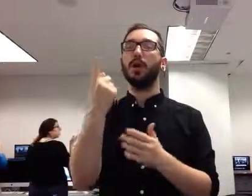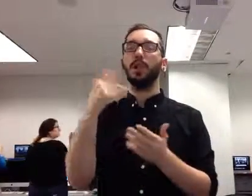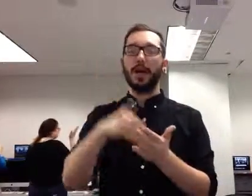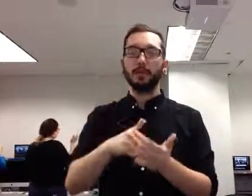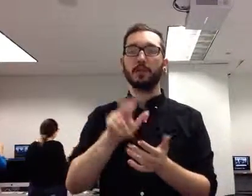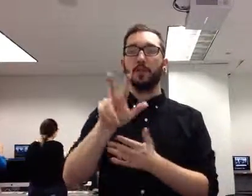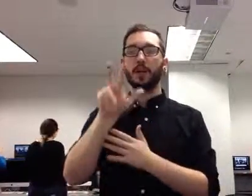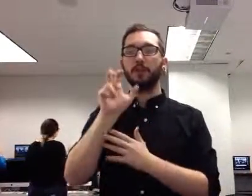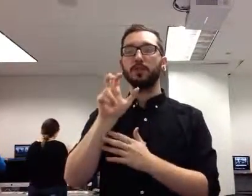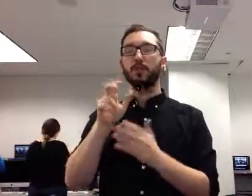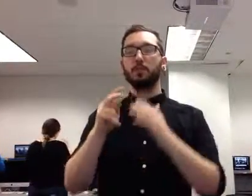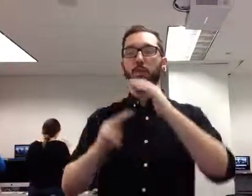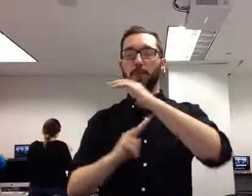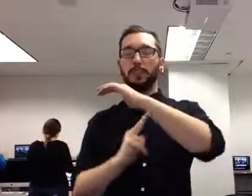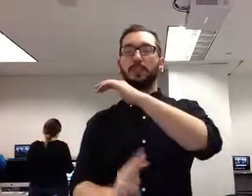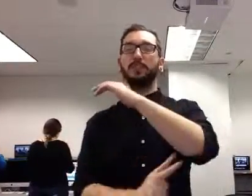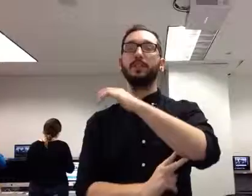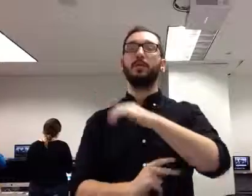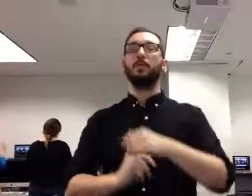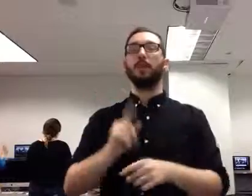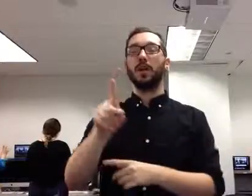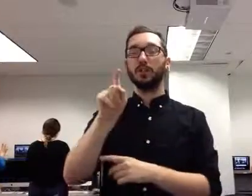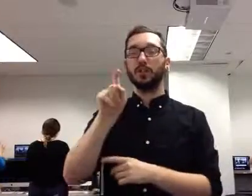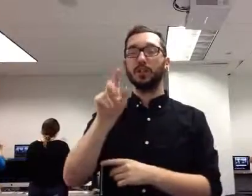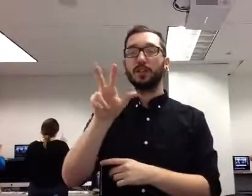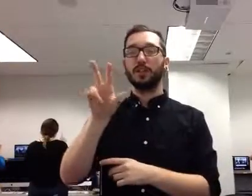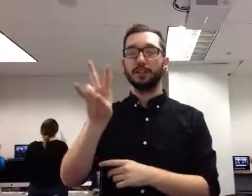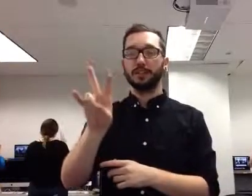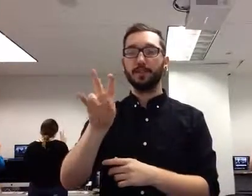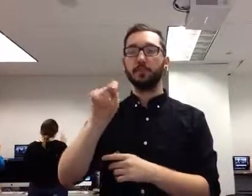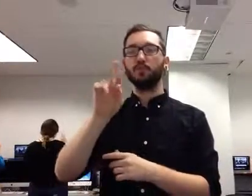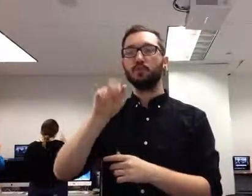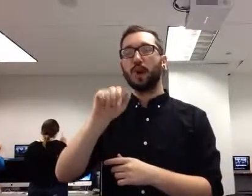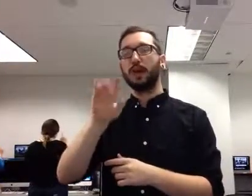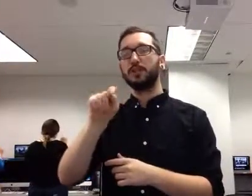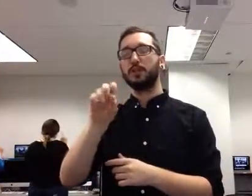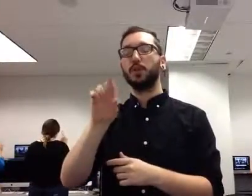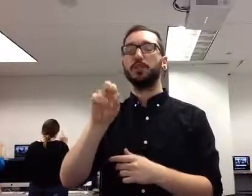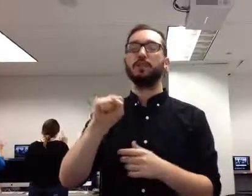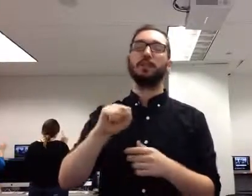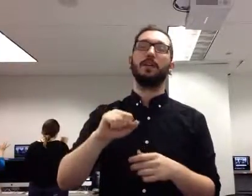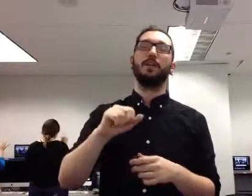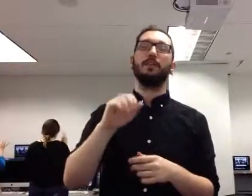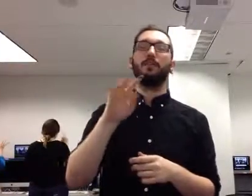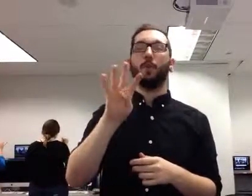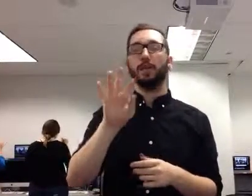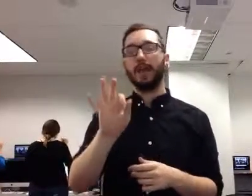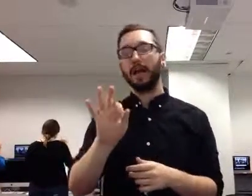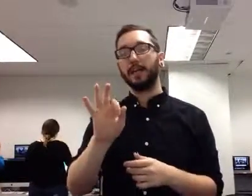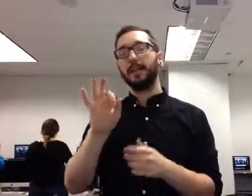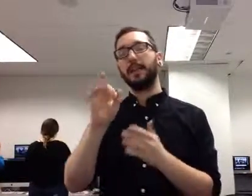One hundred and thirty-seven tractors. Forty-nine thousand combines. Seven million horses.